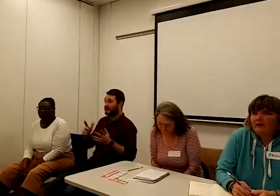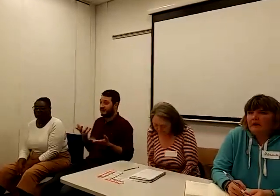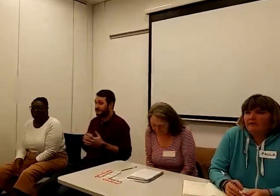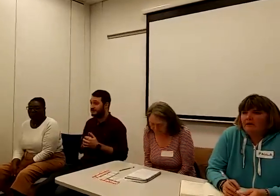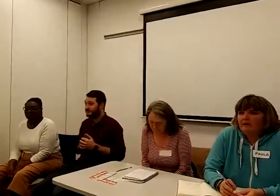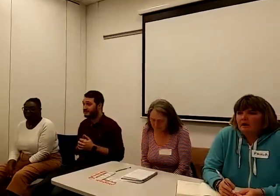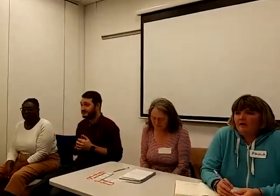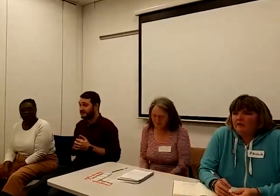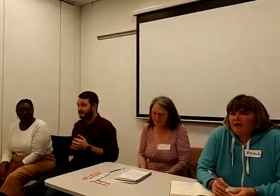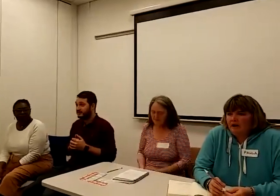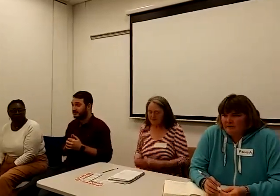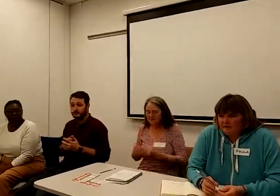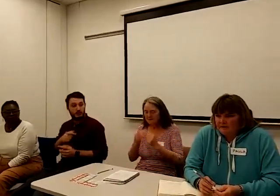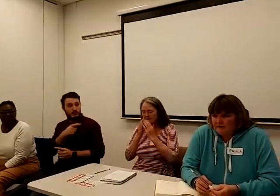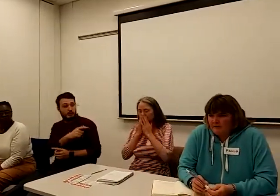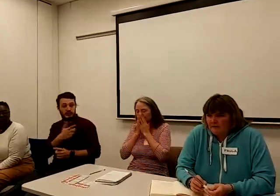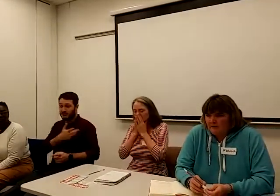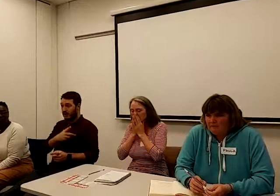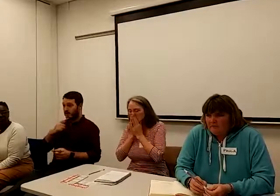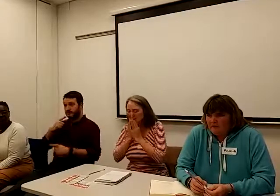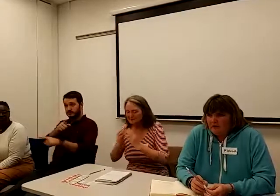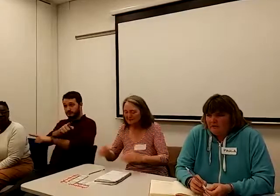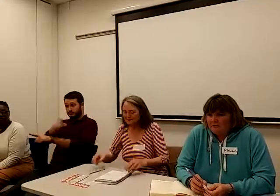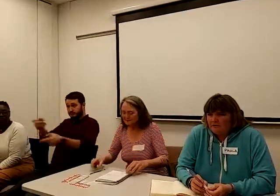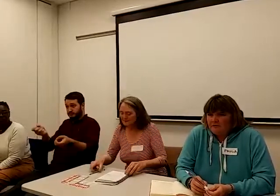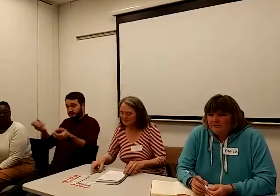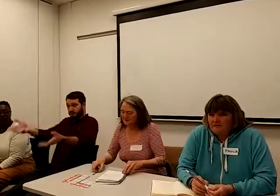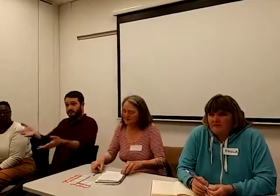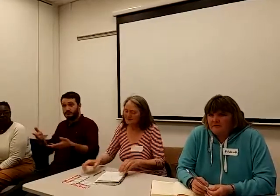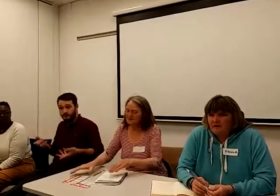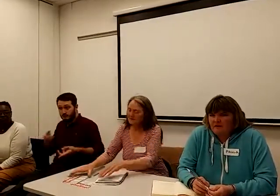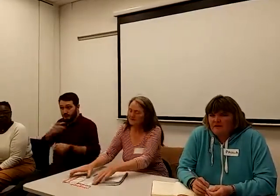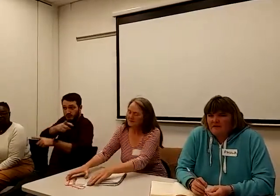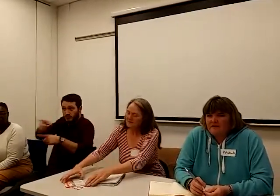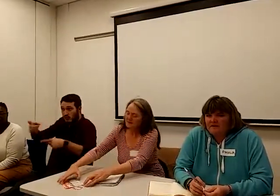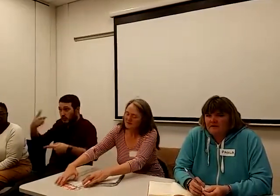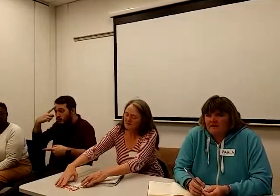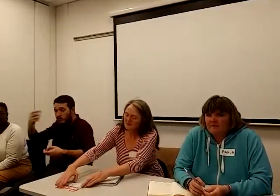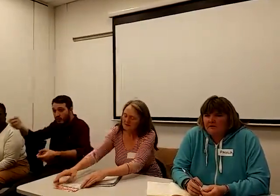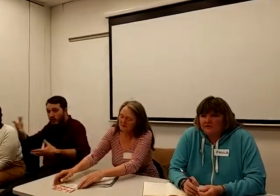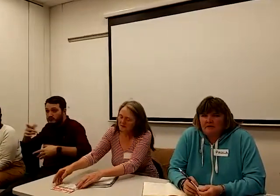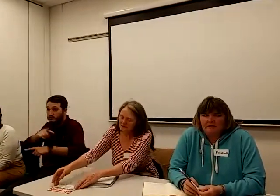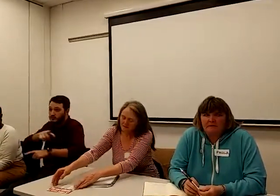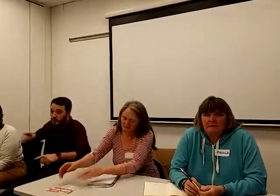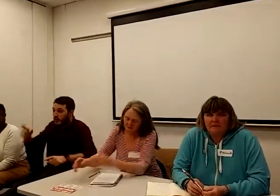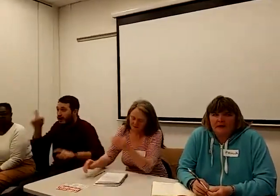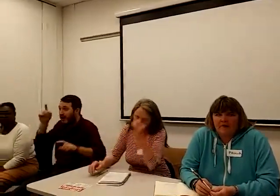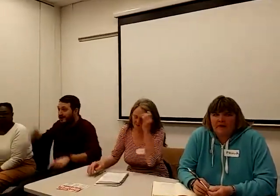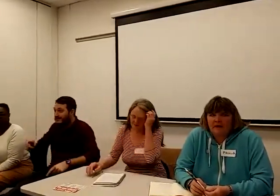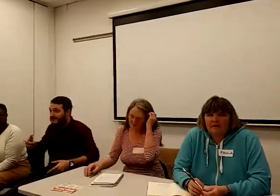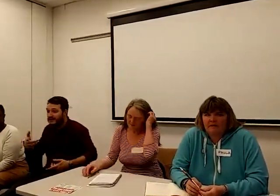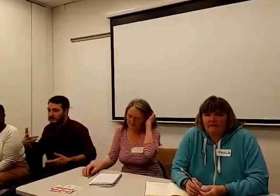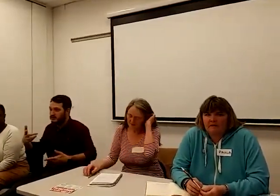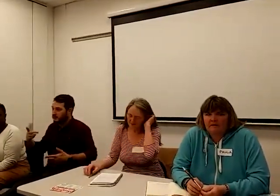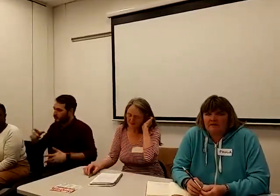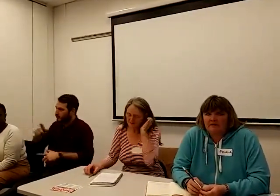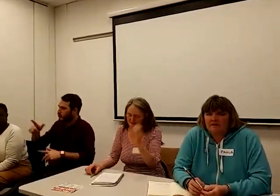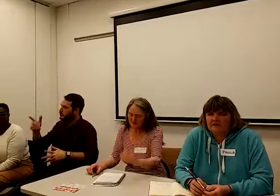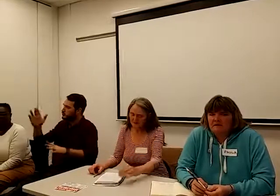Okay, we're going to open it up to the floor. So you've and ideas that you've to take forward for campaigning ideas.